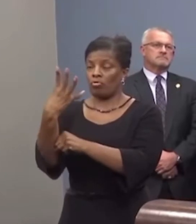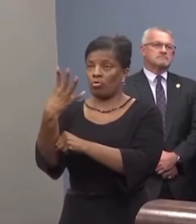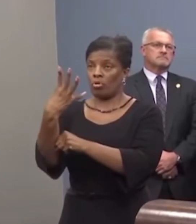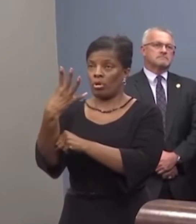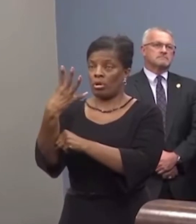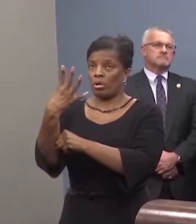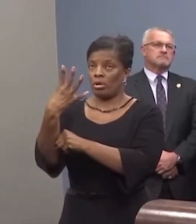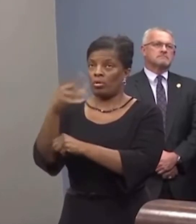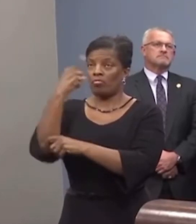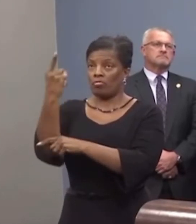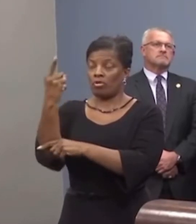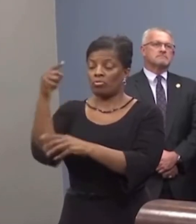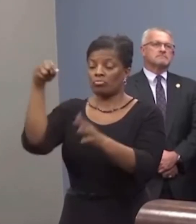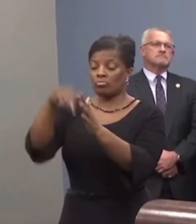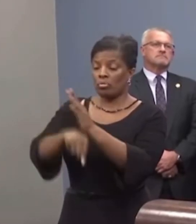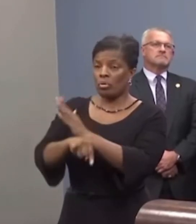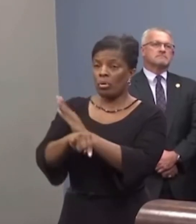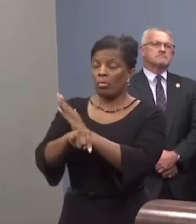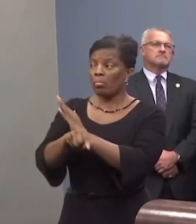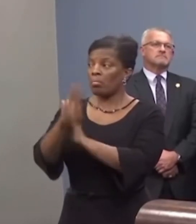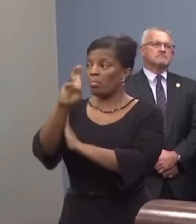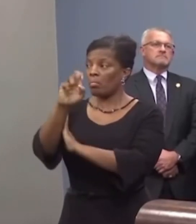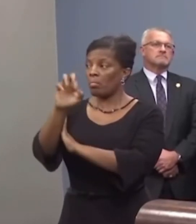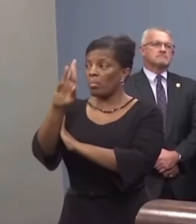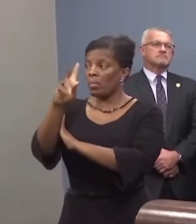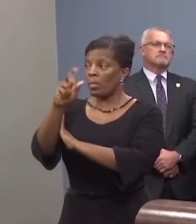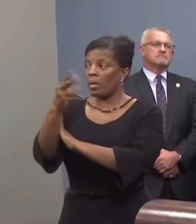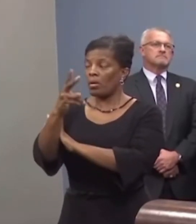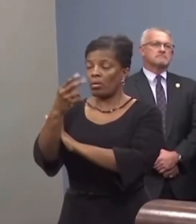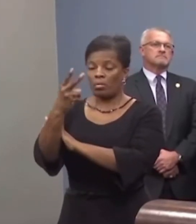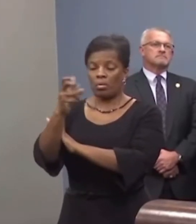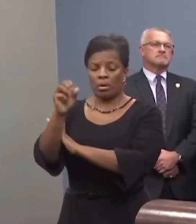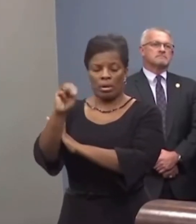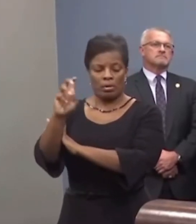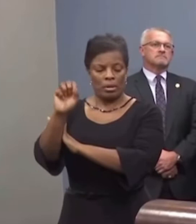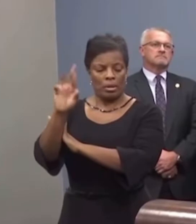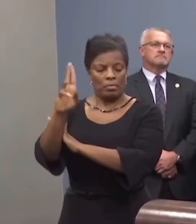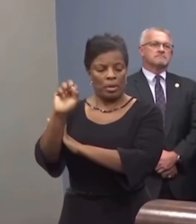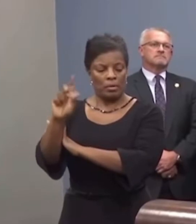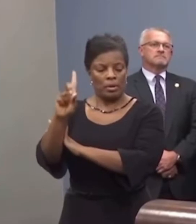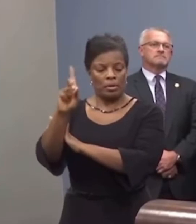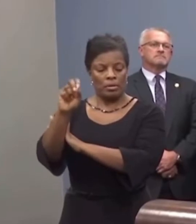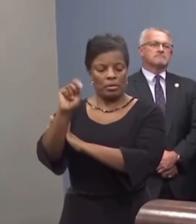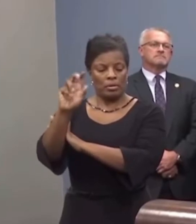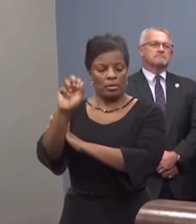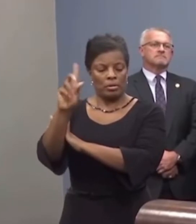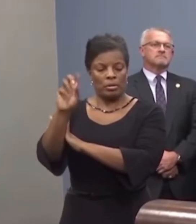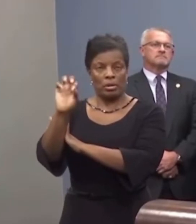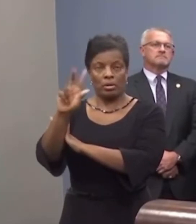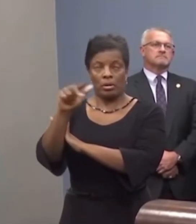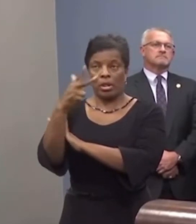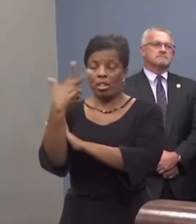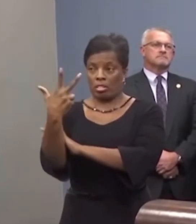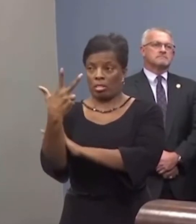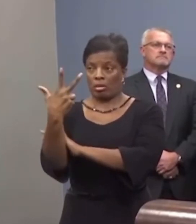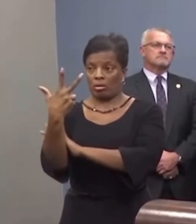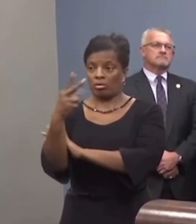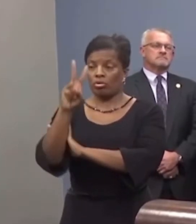first-degree murder for Howe Emanuel Donaldson III, 24 years